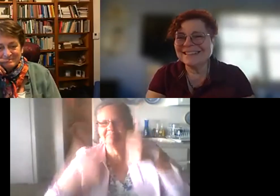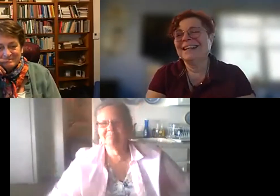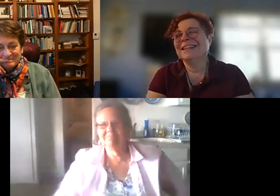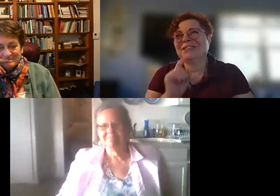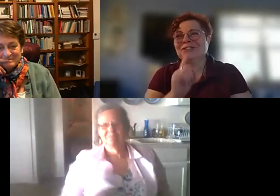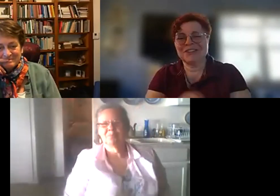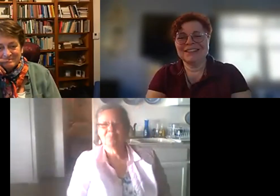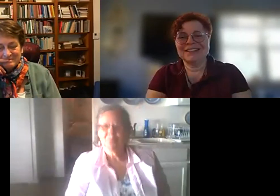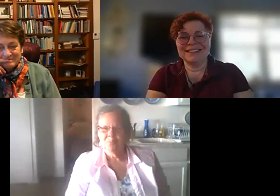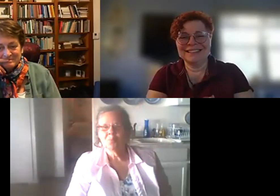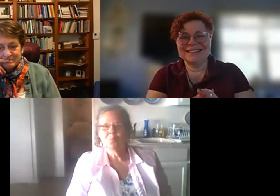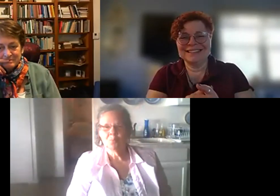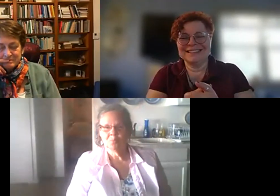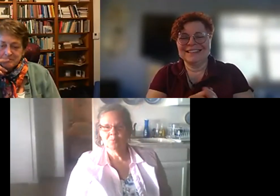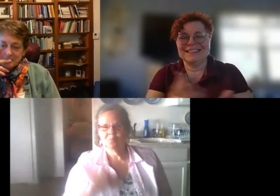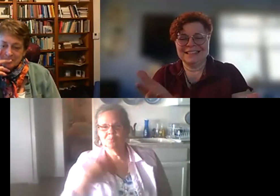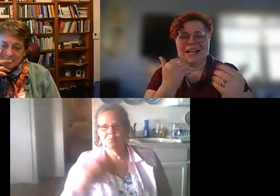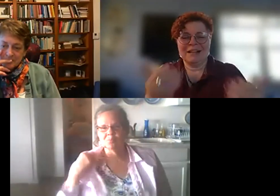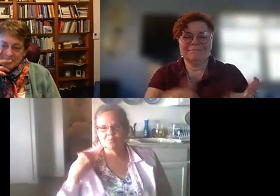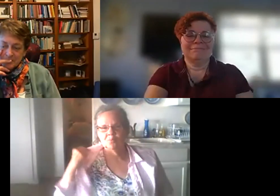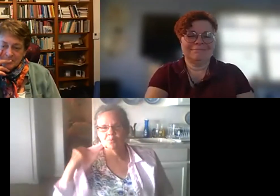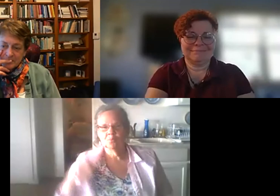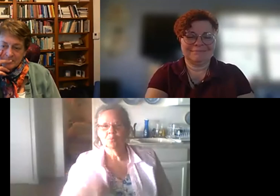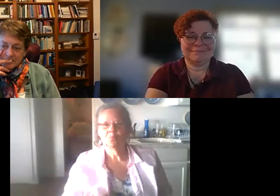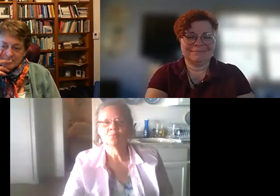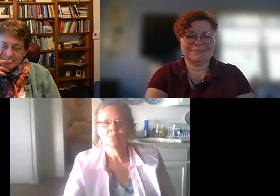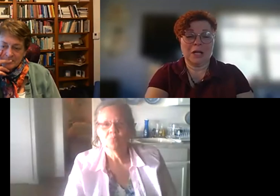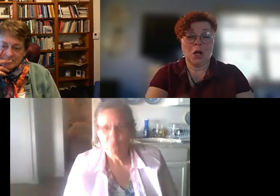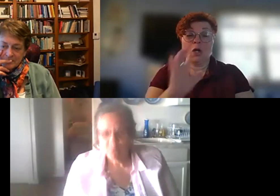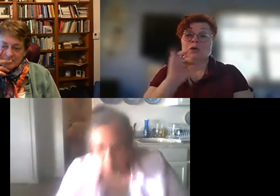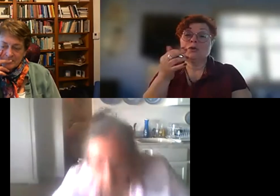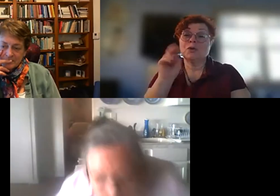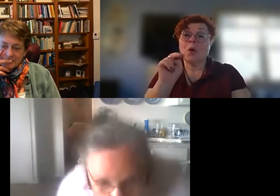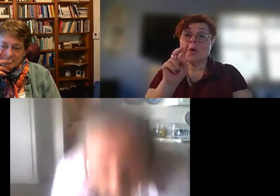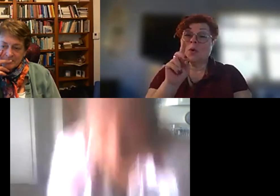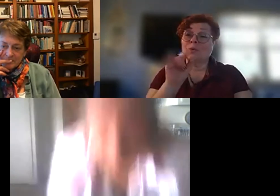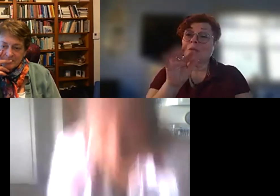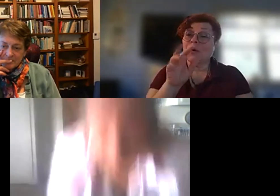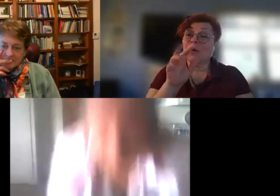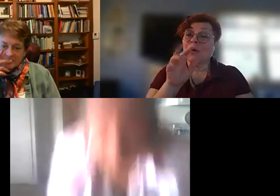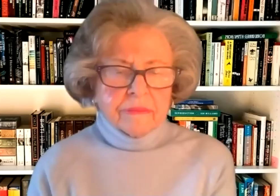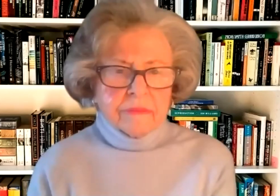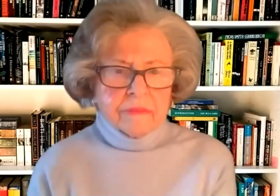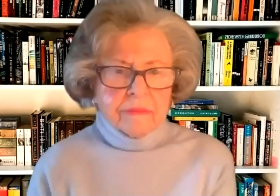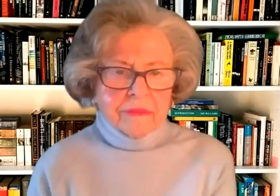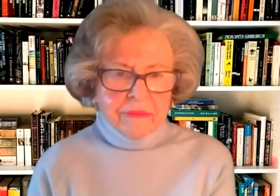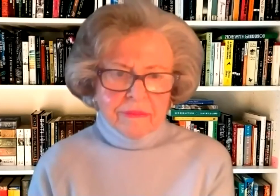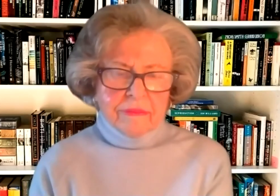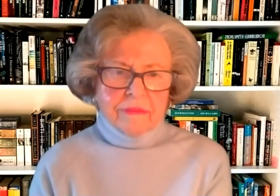now let's um let's go on to joan doran who is also a poet to tell us a little bit about her process whoops i